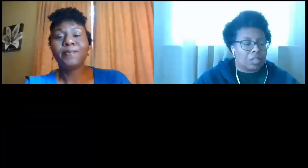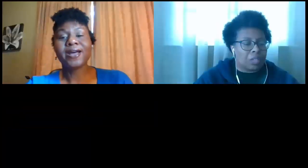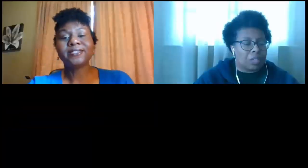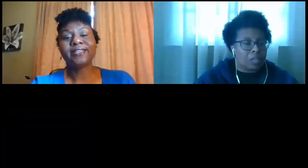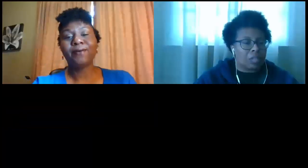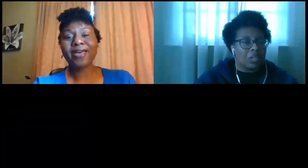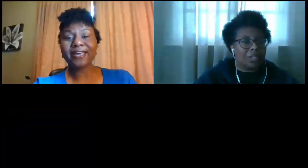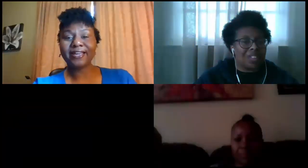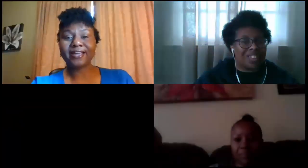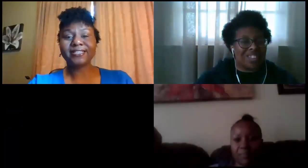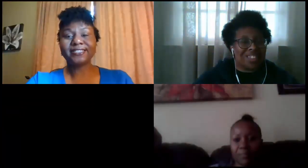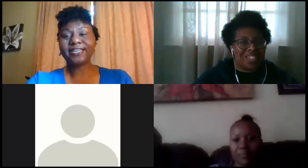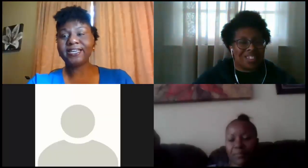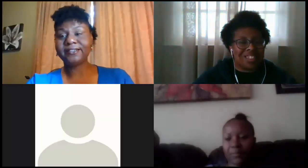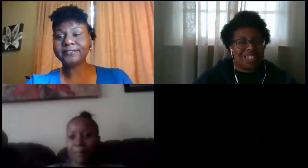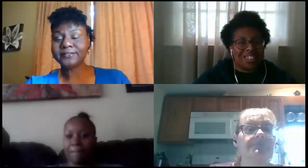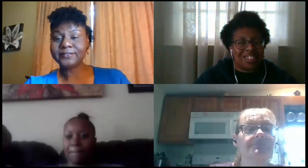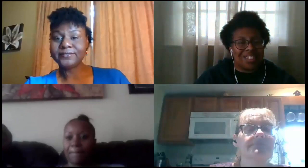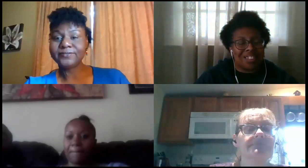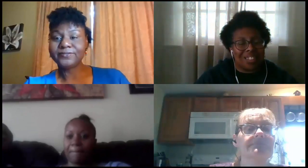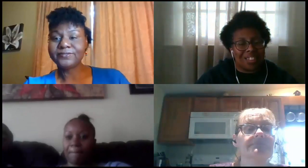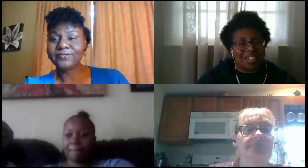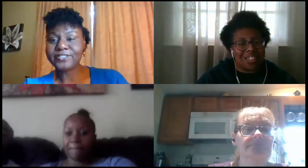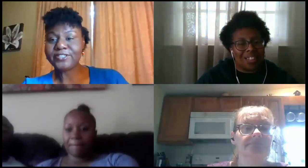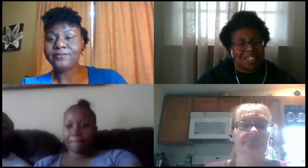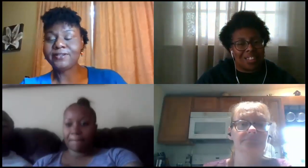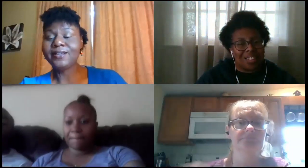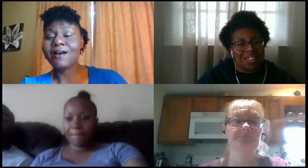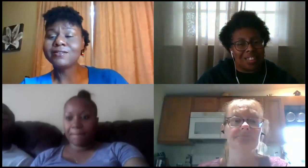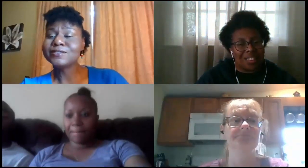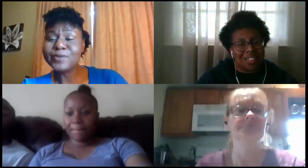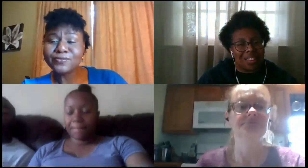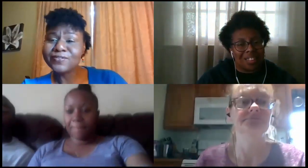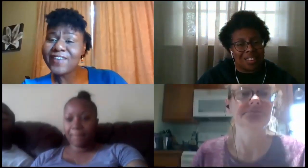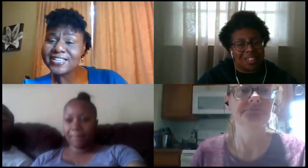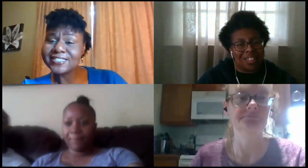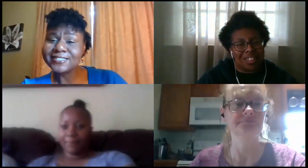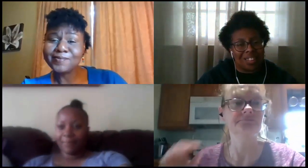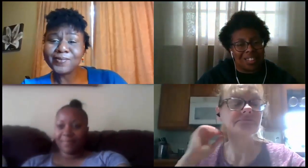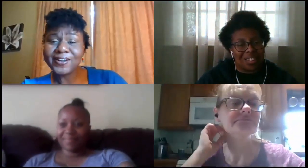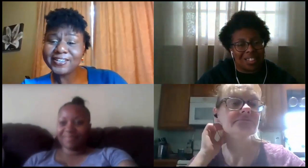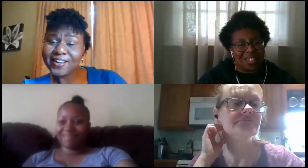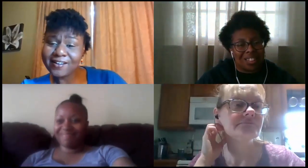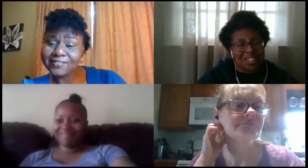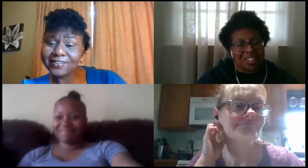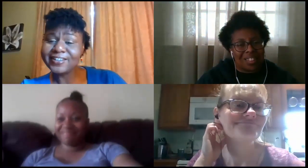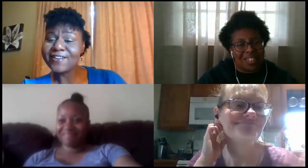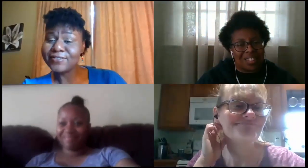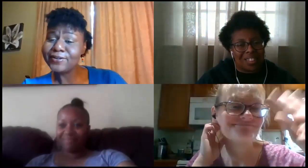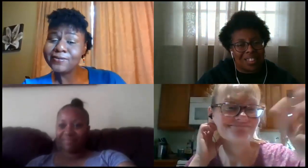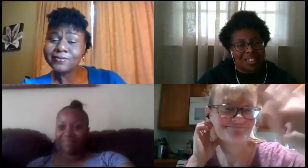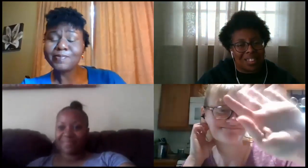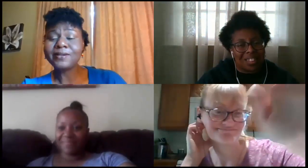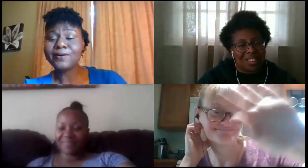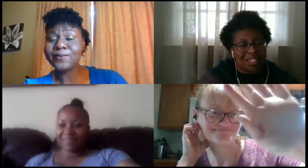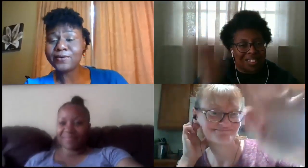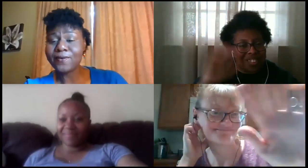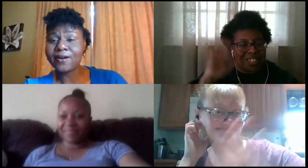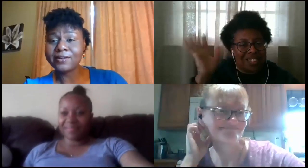practicing that way I can kind of see what you're doing look at all those beautiful faces good morning y'all or good afternoon depending on where you are